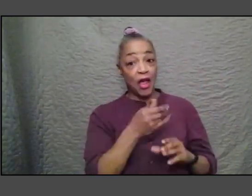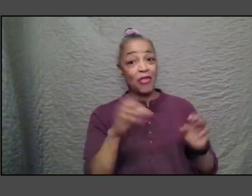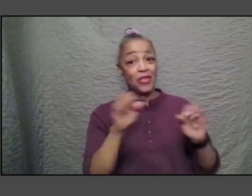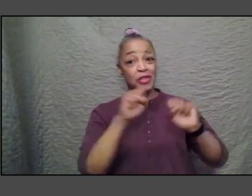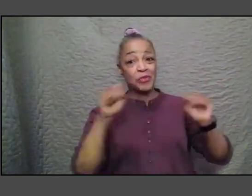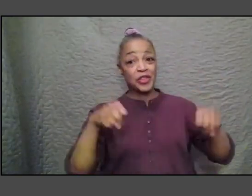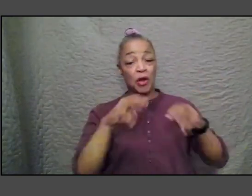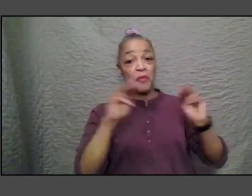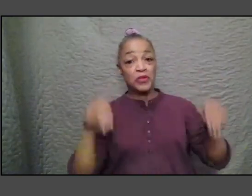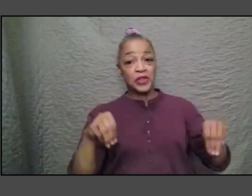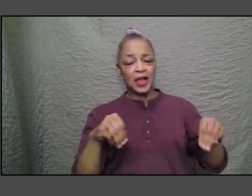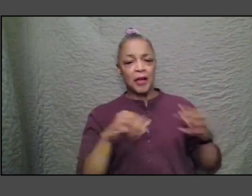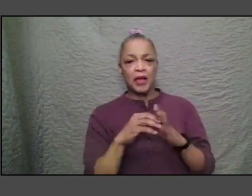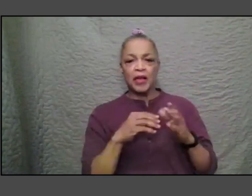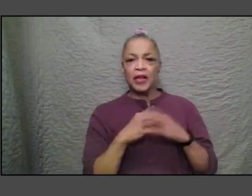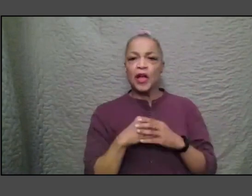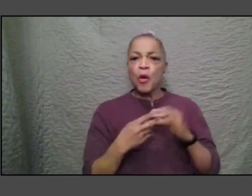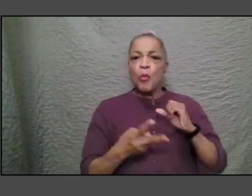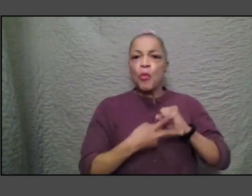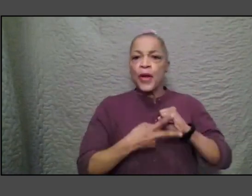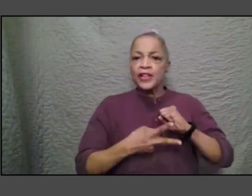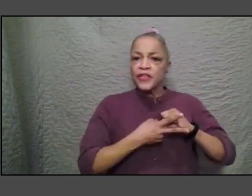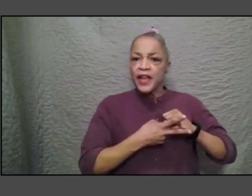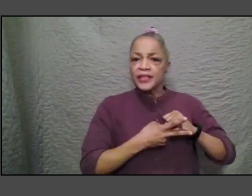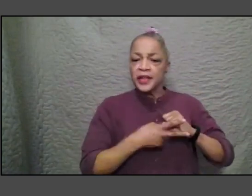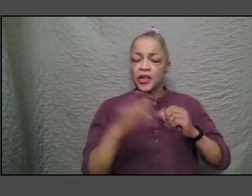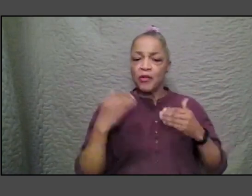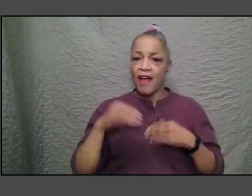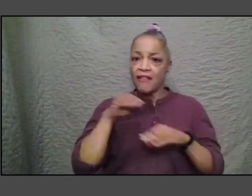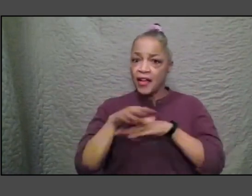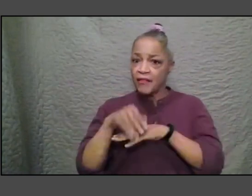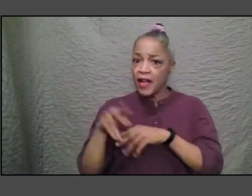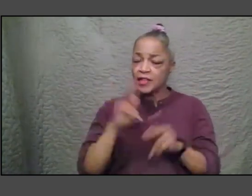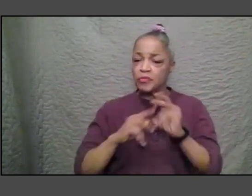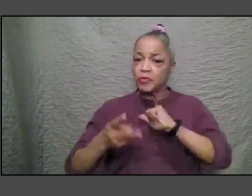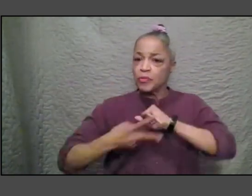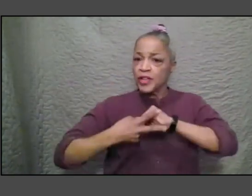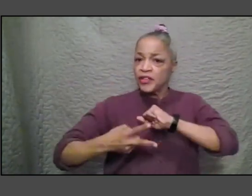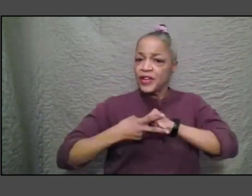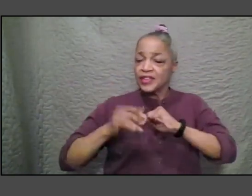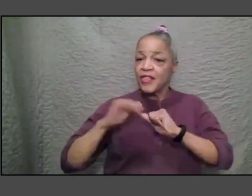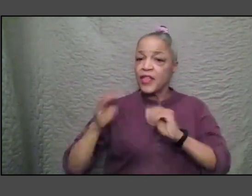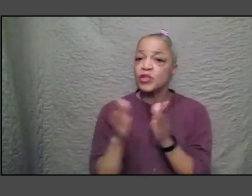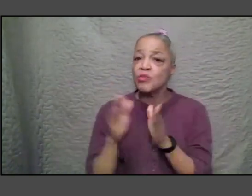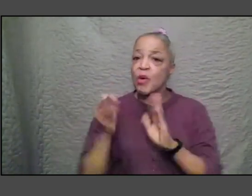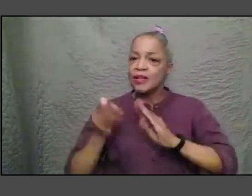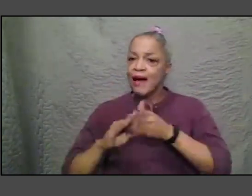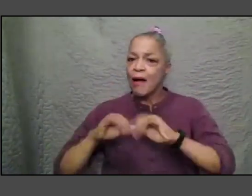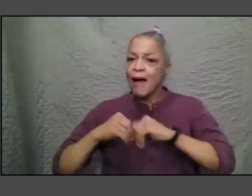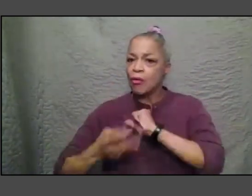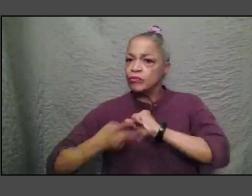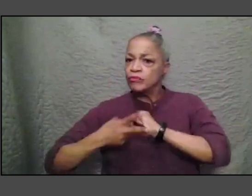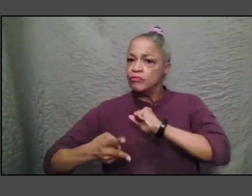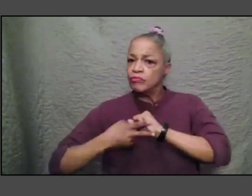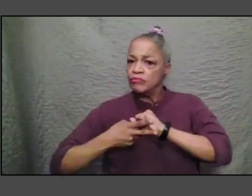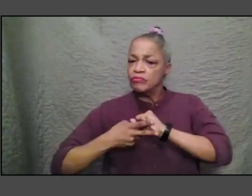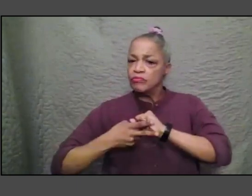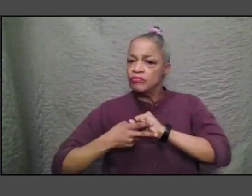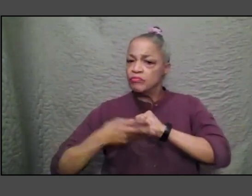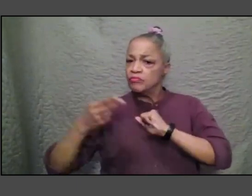for those trying to preserve history of people in their small town i think that um this is what i